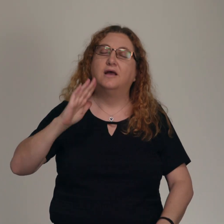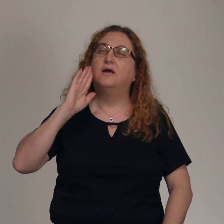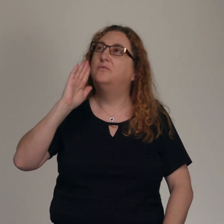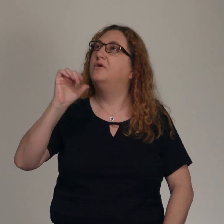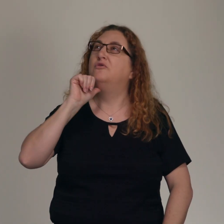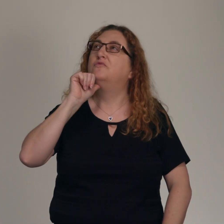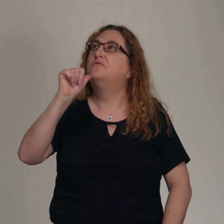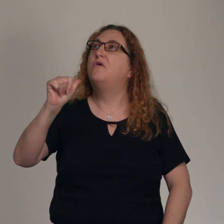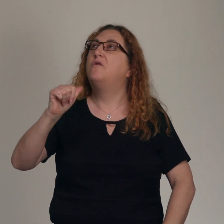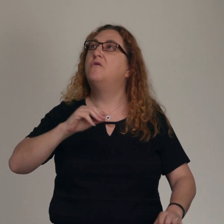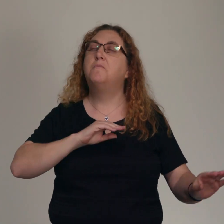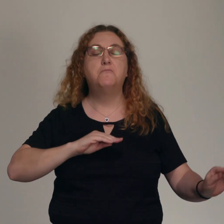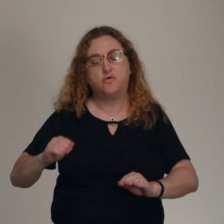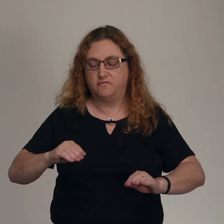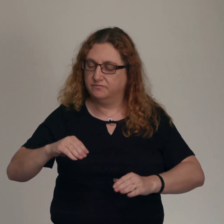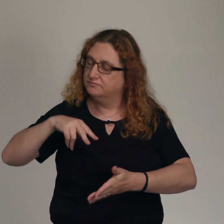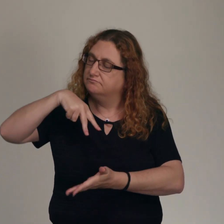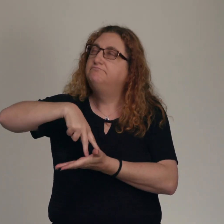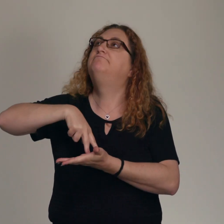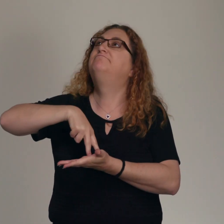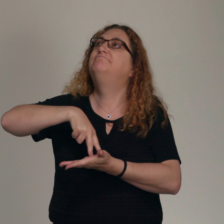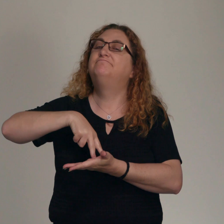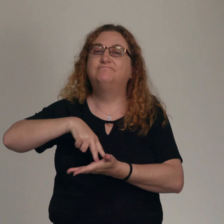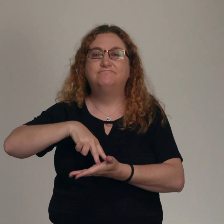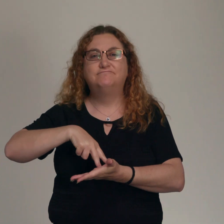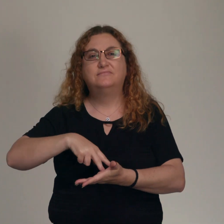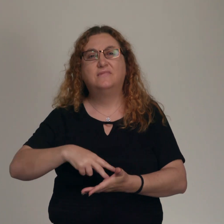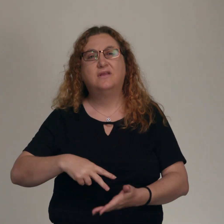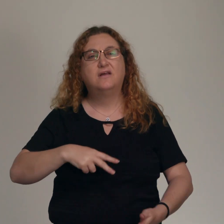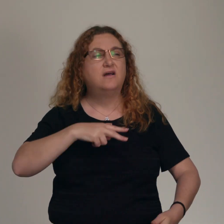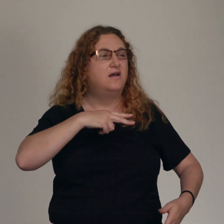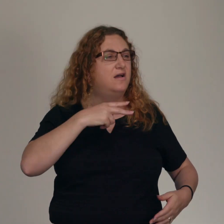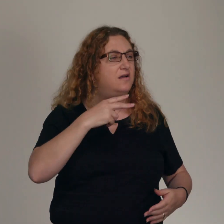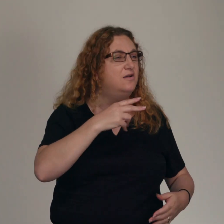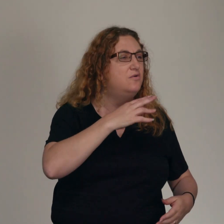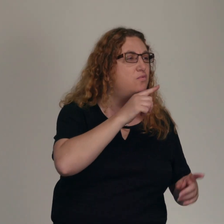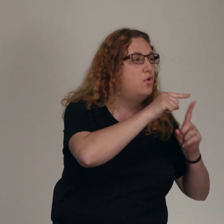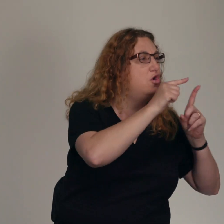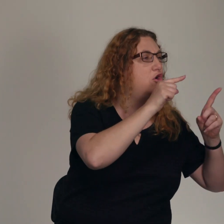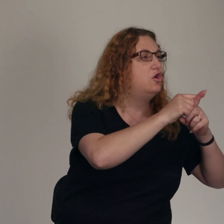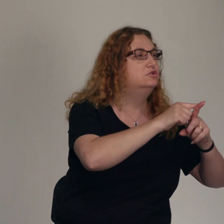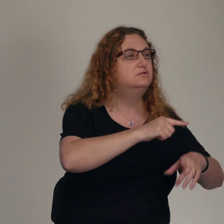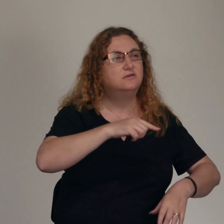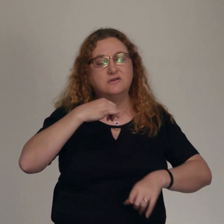shaken Though lips may bless and hearts may curse And lies like